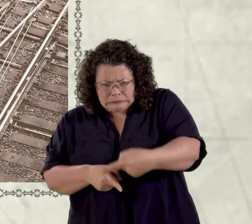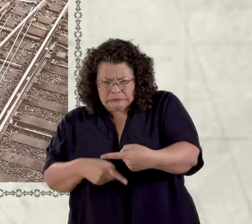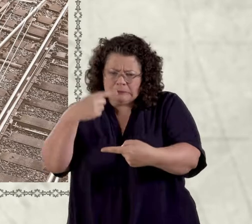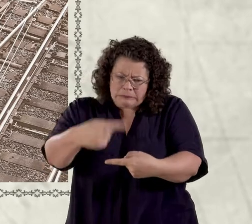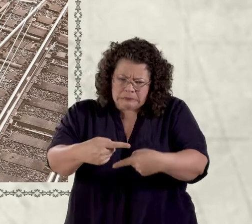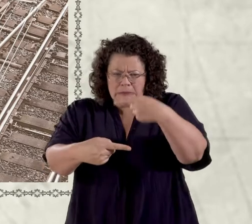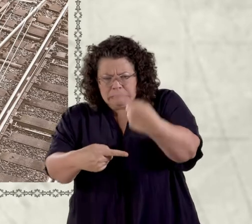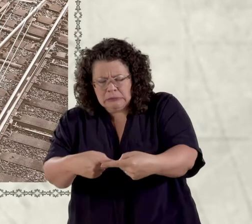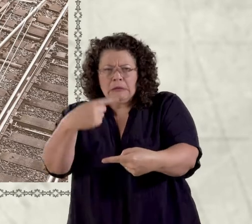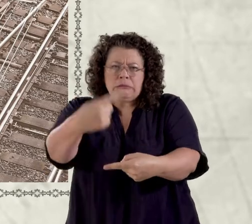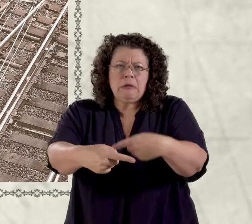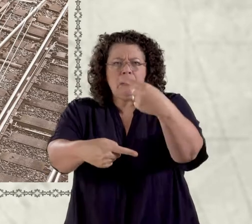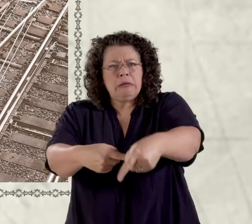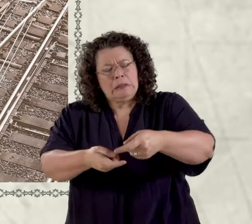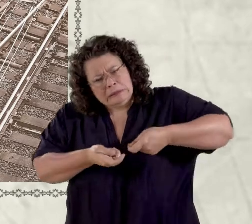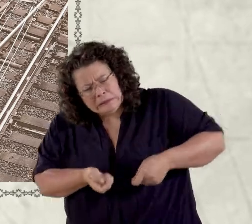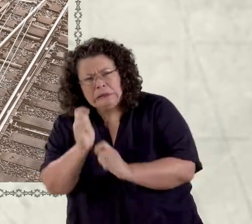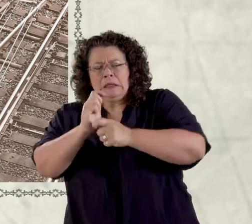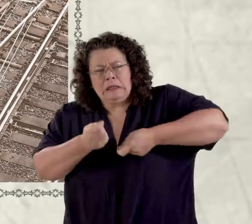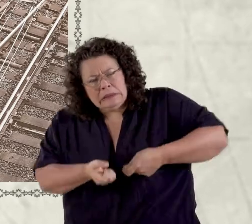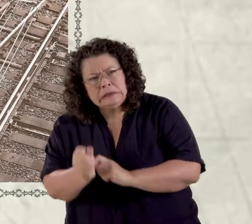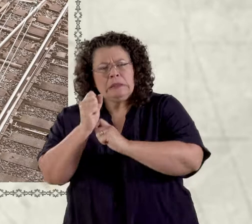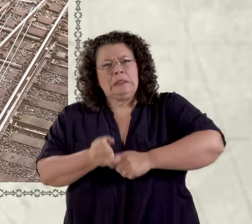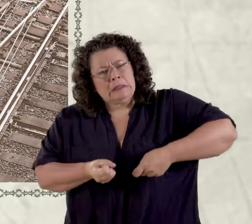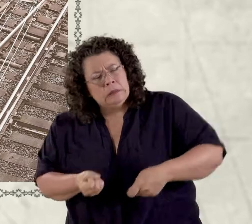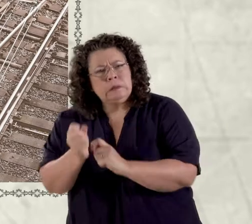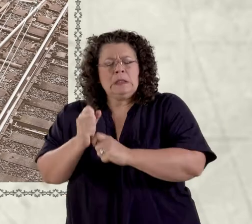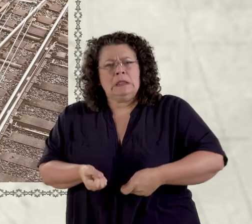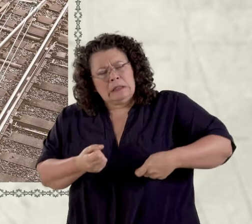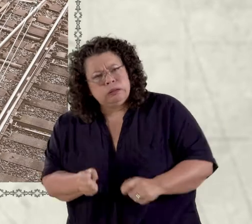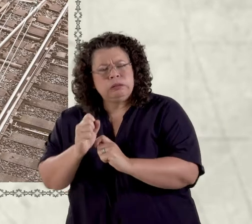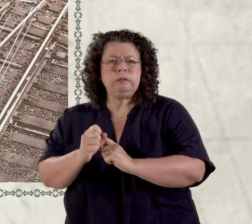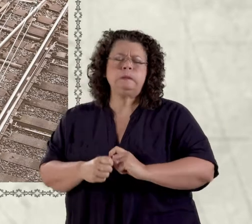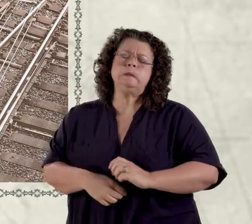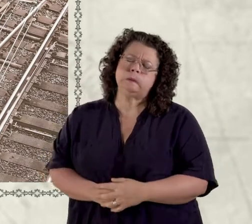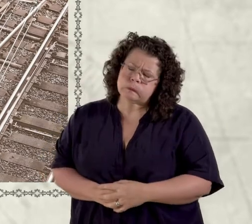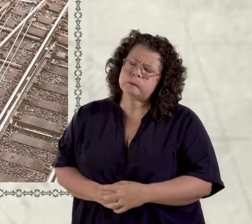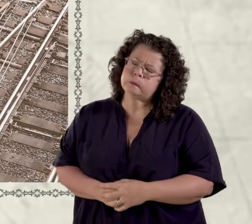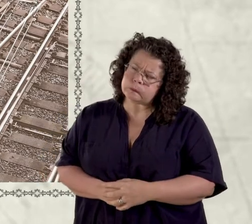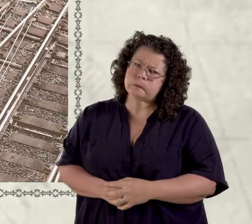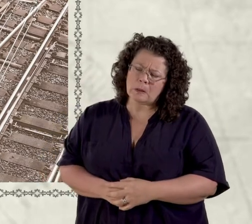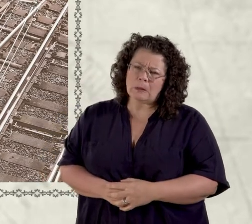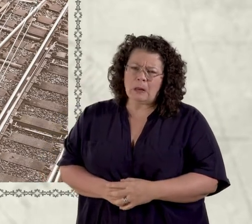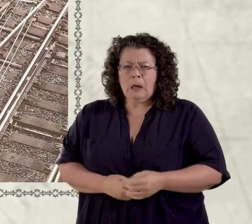dig shift